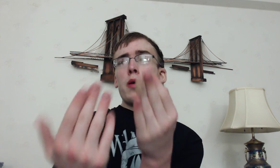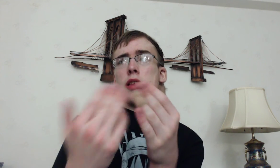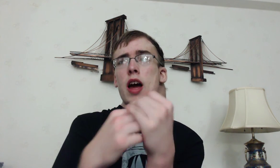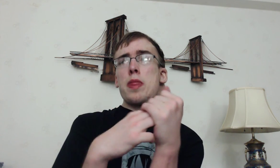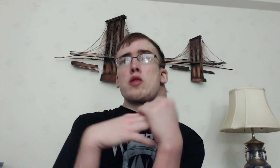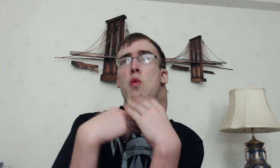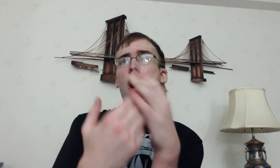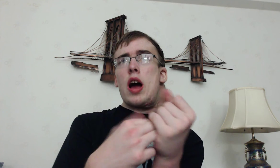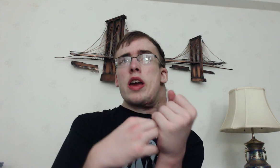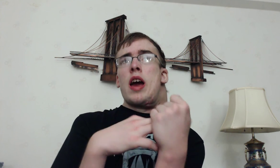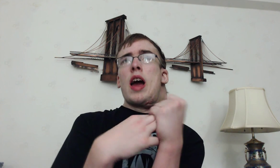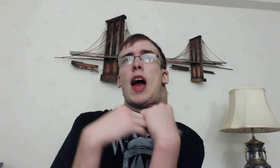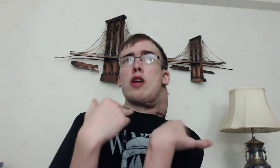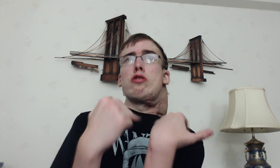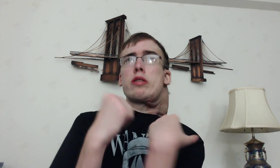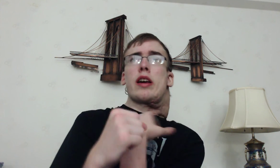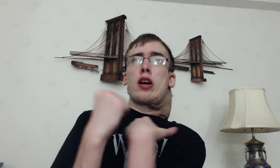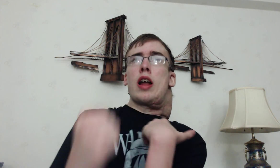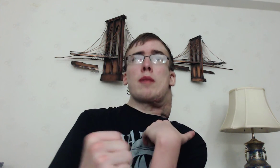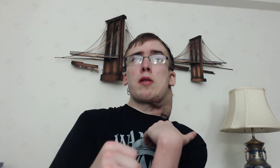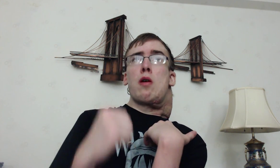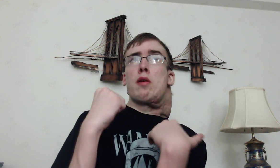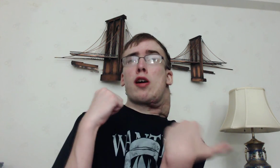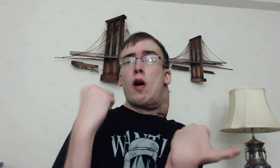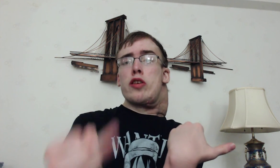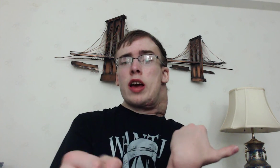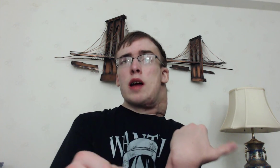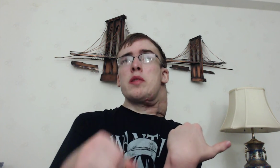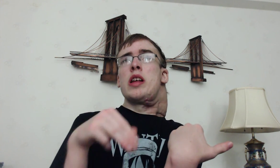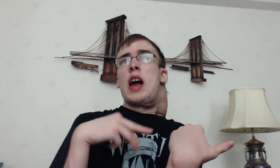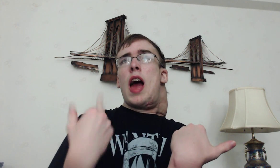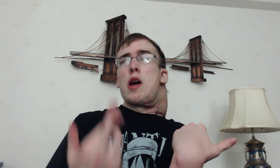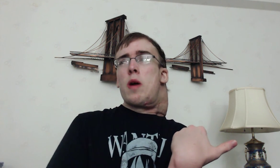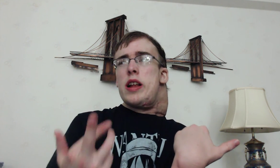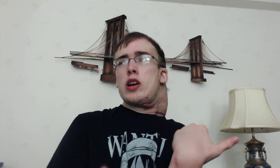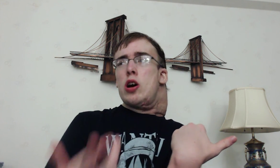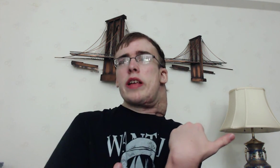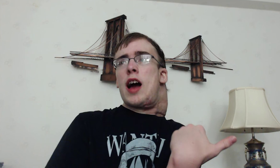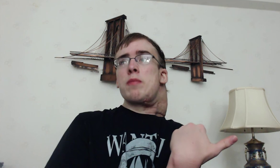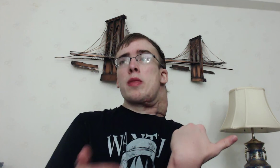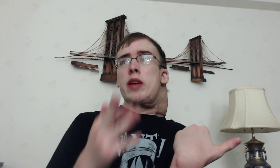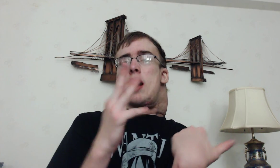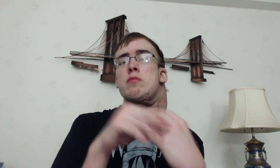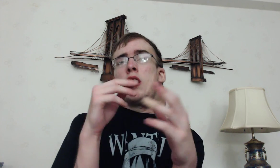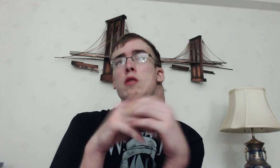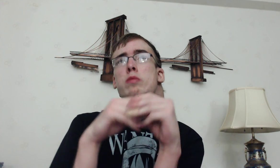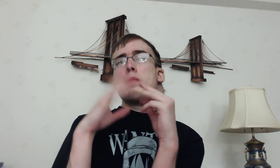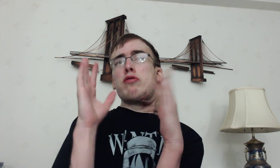to happen Why? And how do you think it could happen? What would cause it to happen? And when could it happen? And we have We pretty